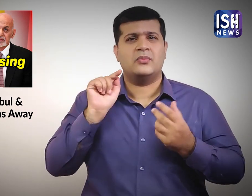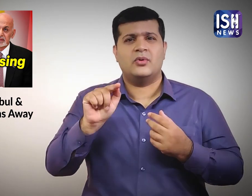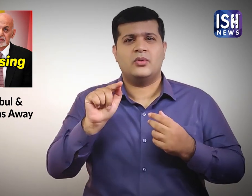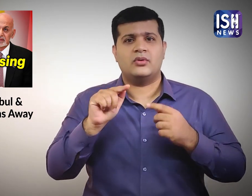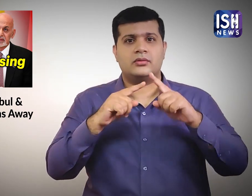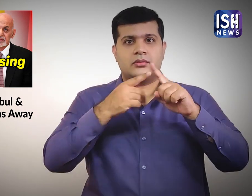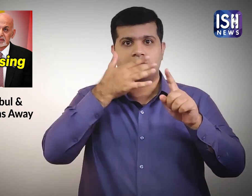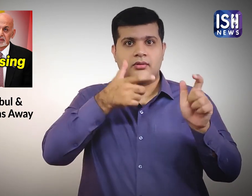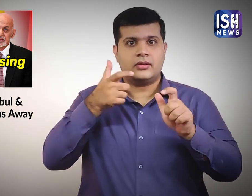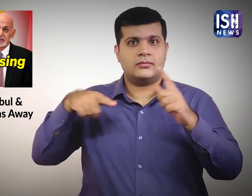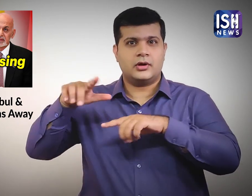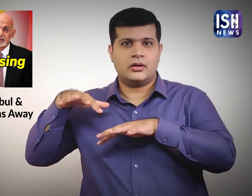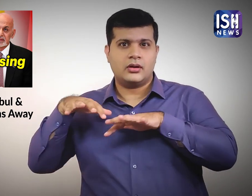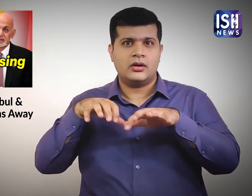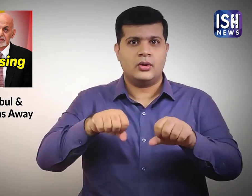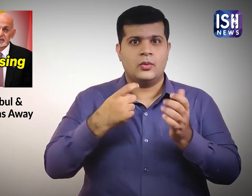They did this to evade the Taliban.